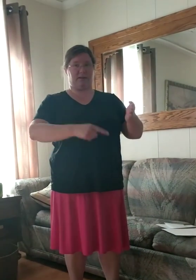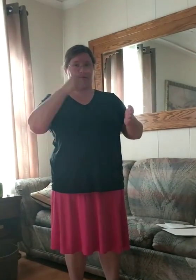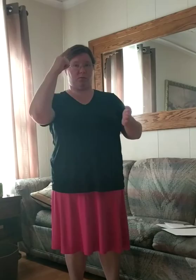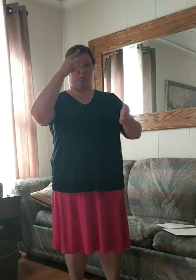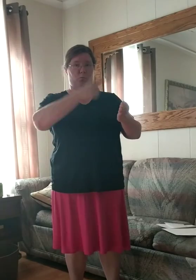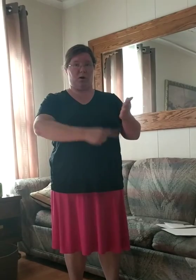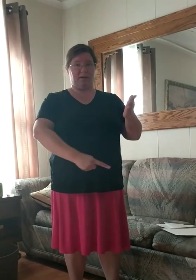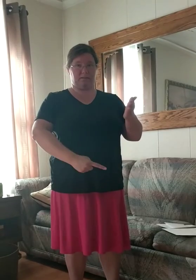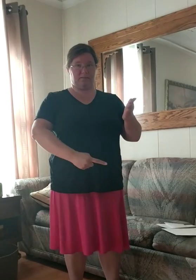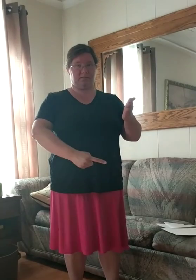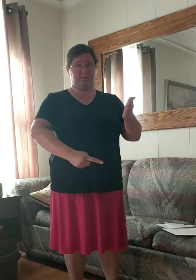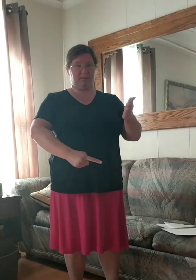What.